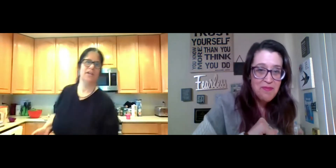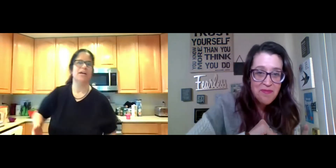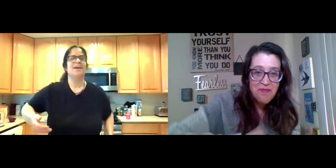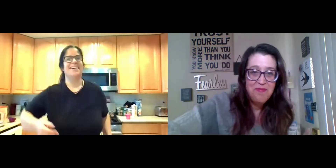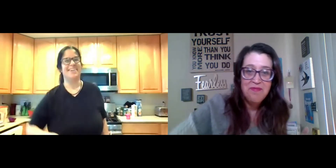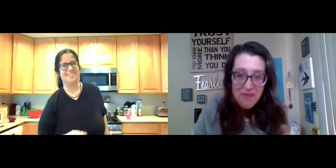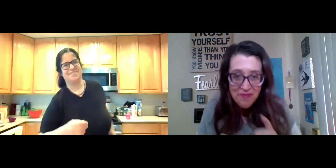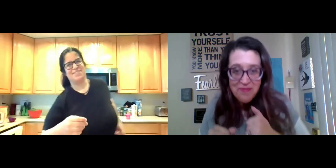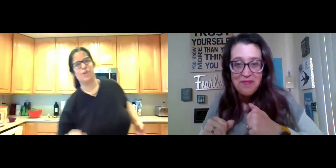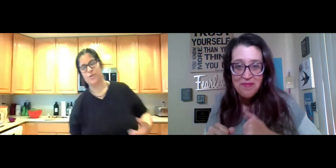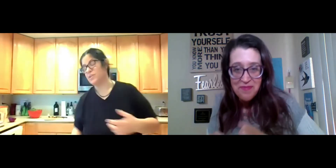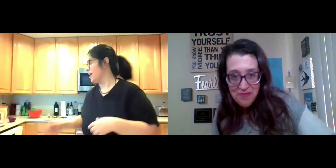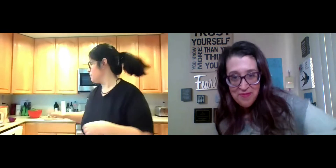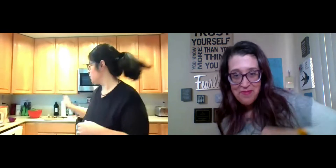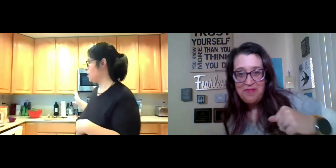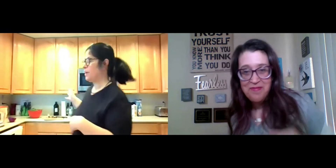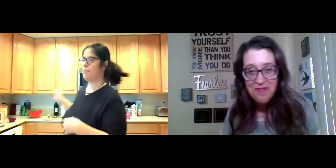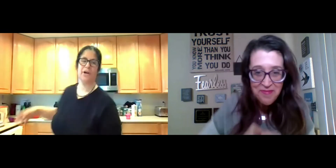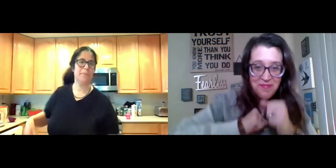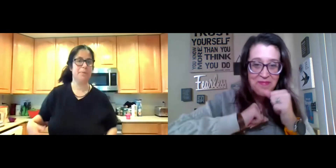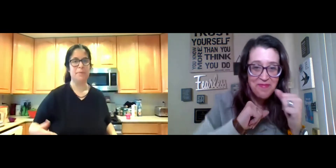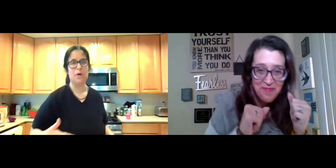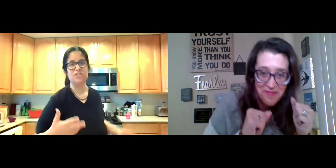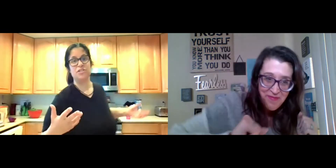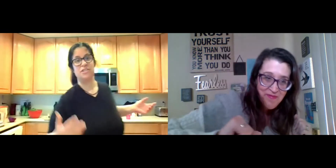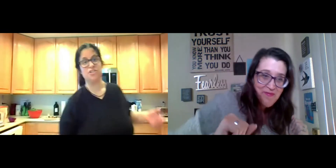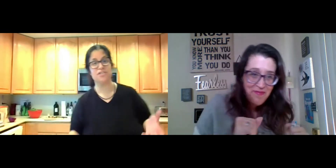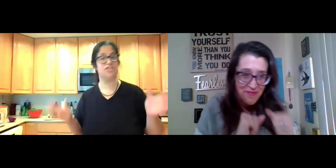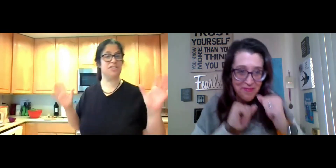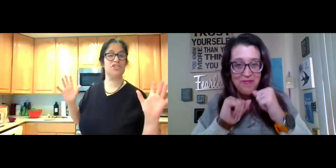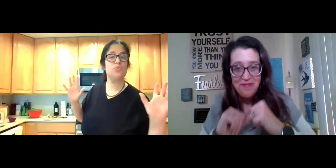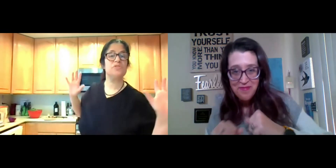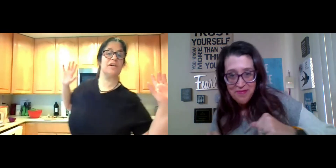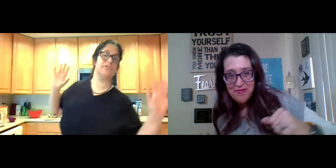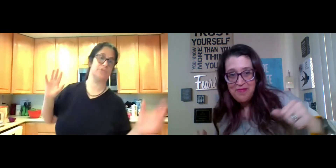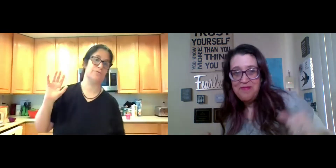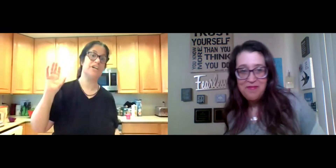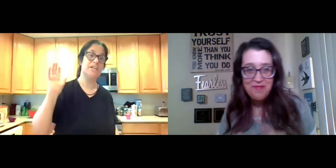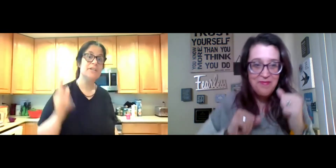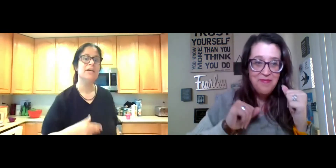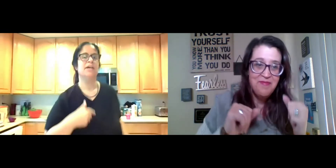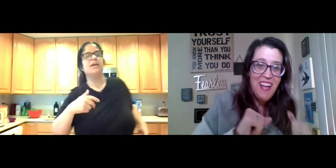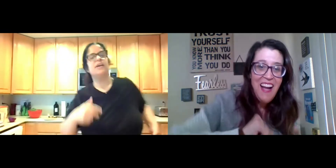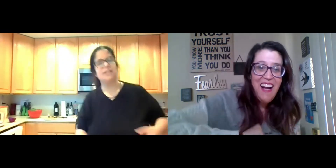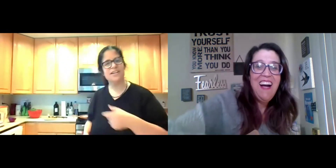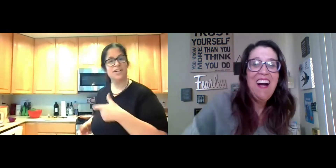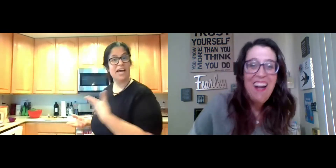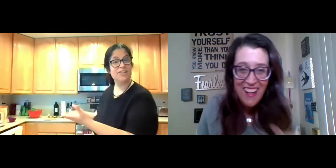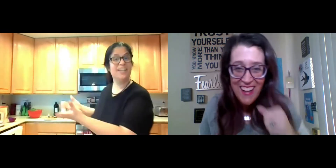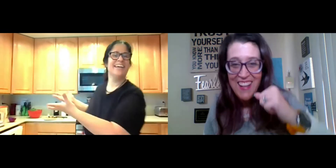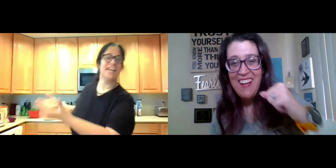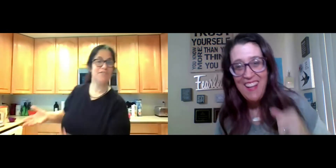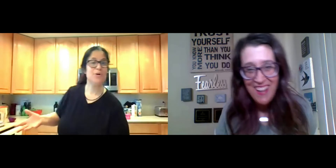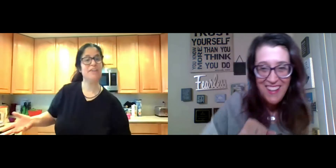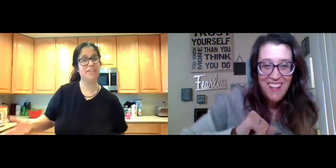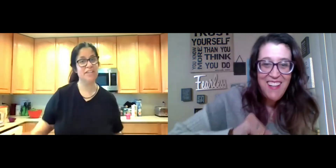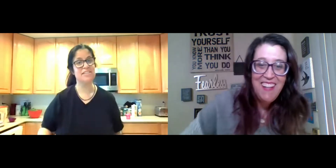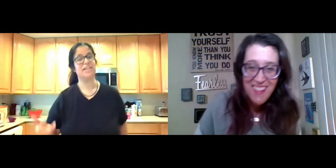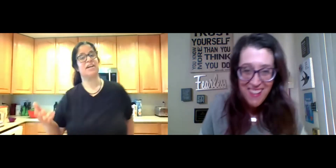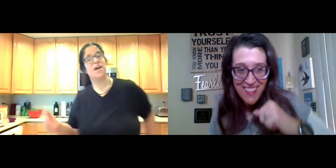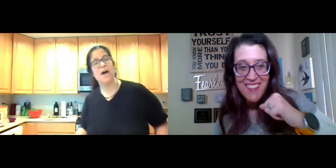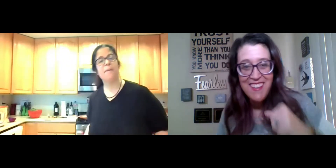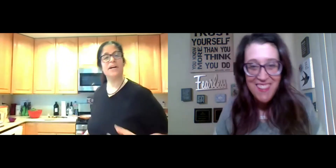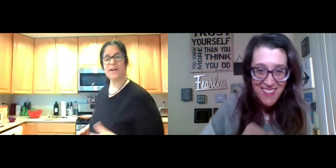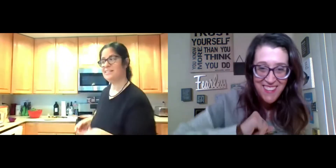not cook? Um, so yeah, I'm doing all my prep, washing the dishes. Dishes was never so fun. So, and if you have